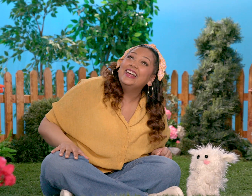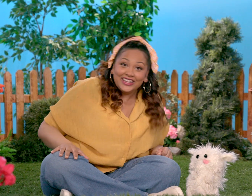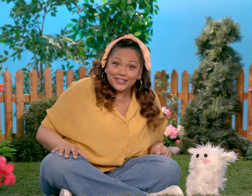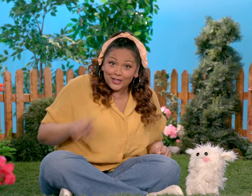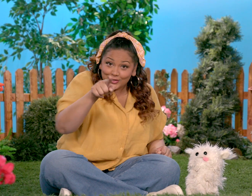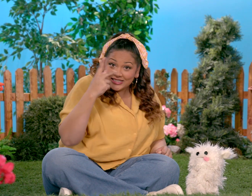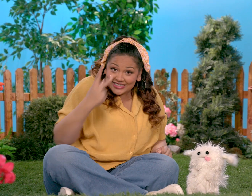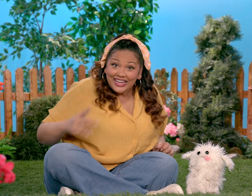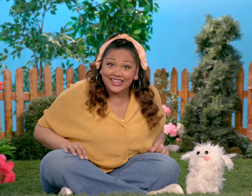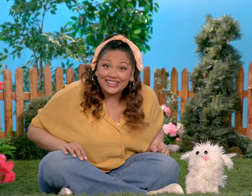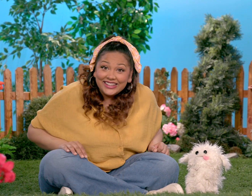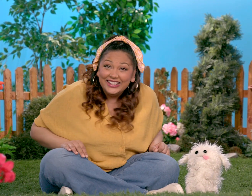Do you see what it is?